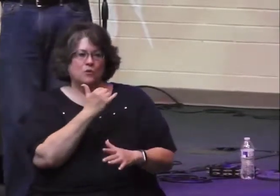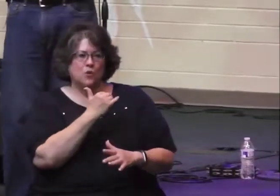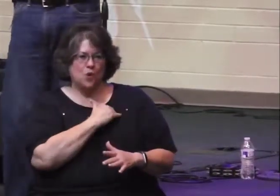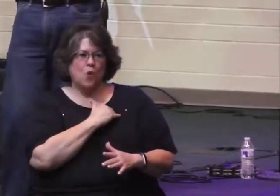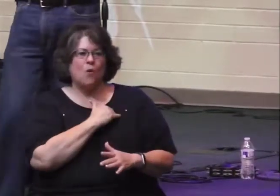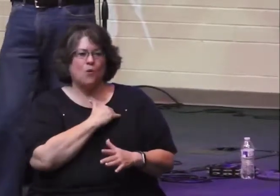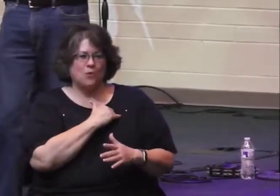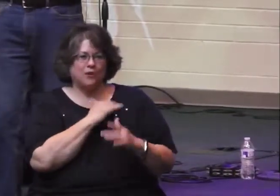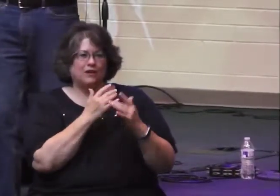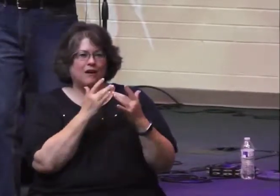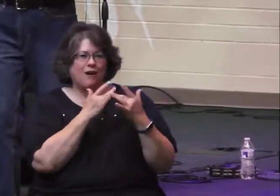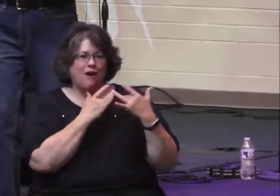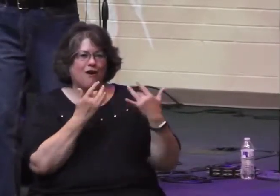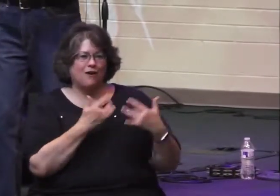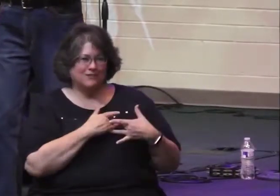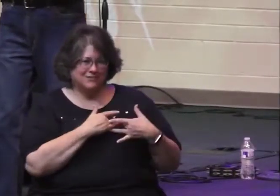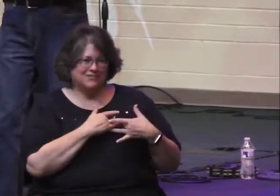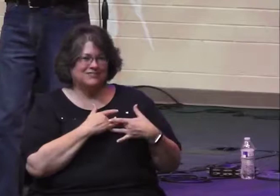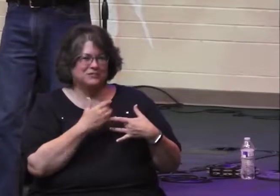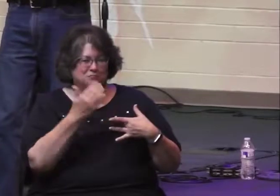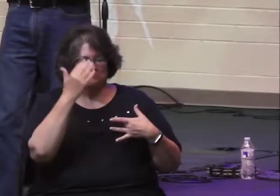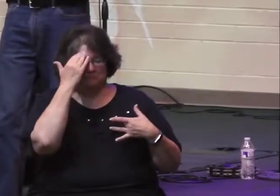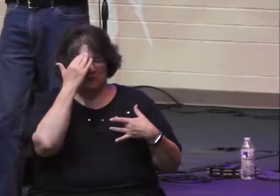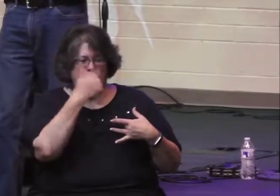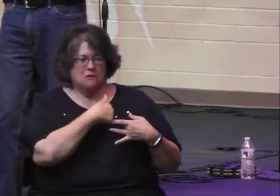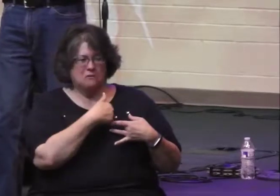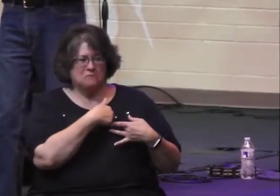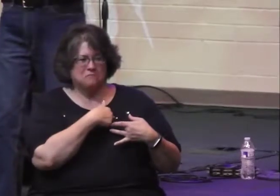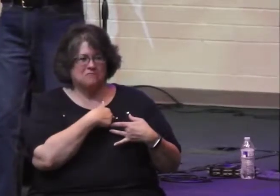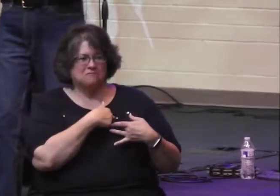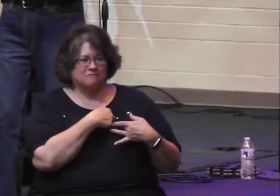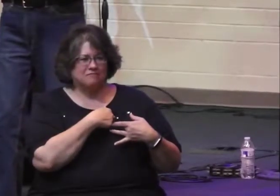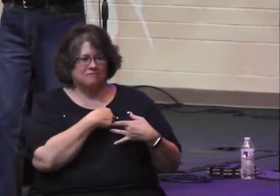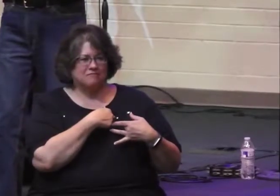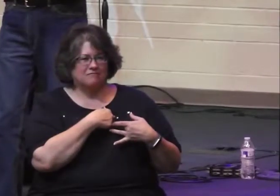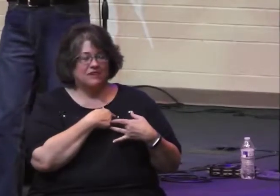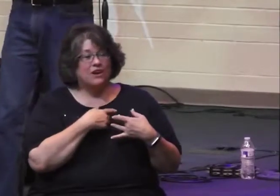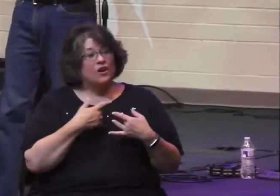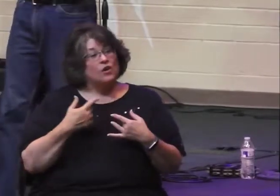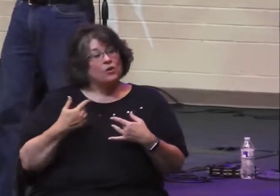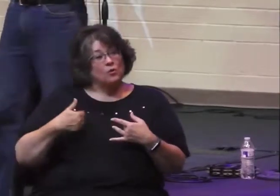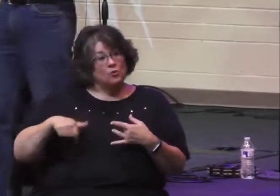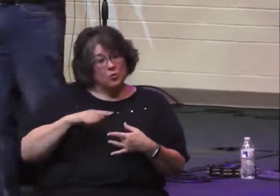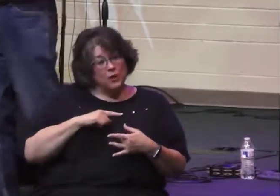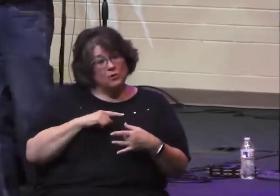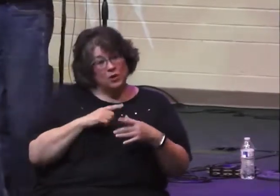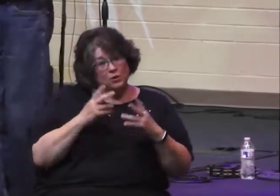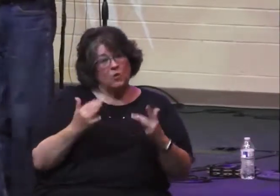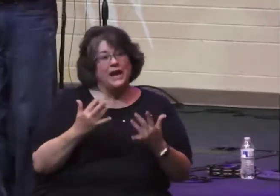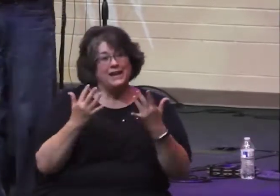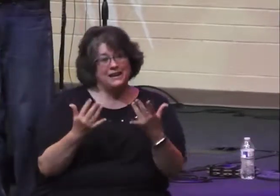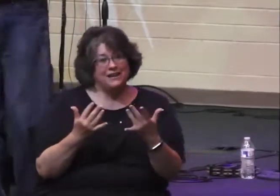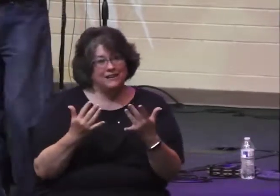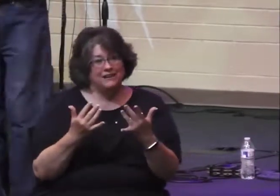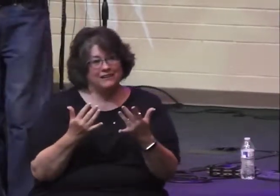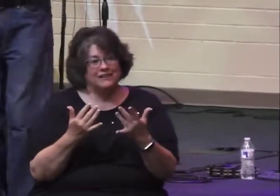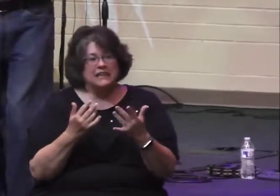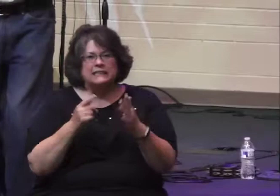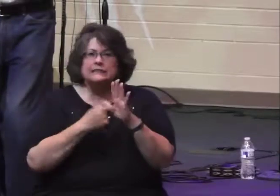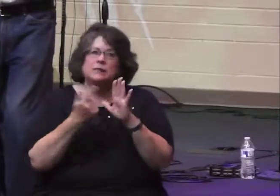our character in the process. We may be waiting, but don't think nothing is happening.